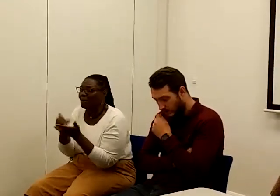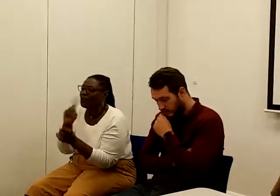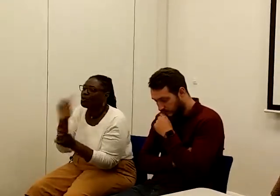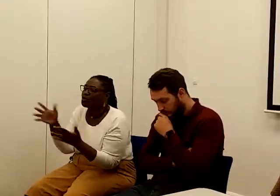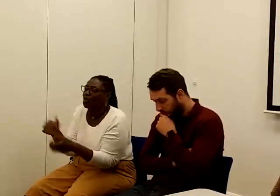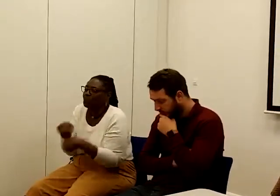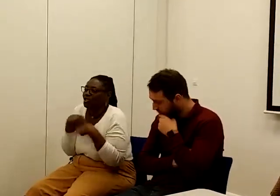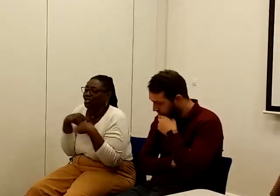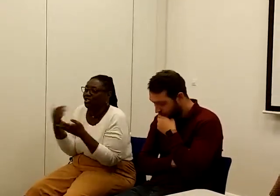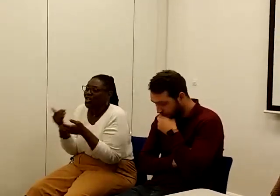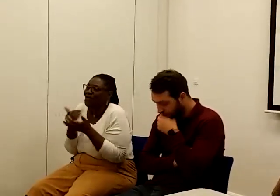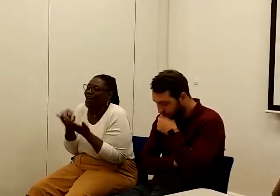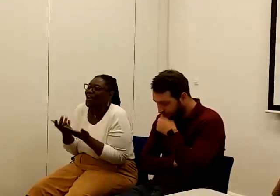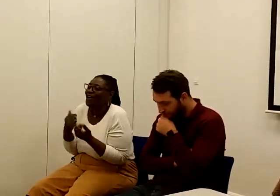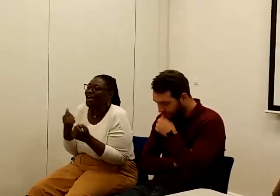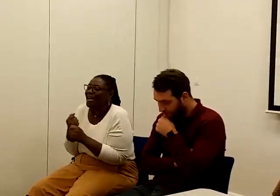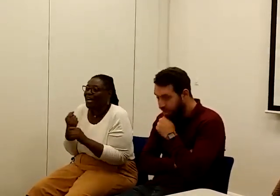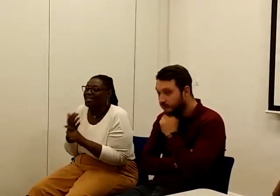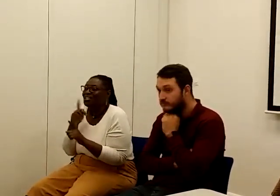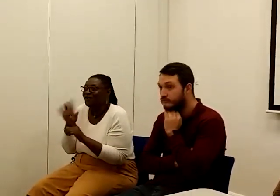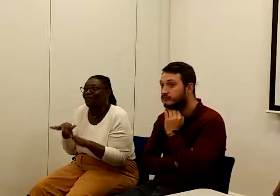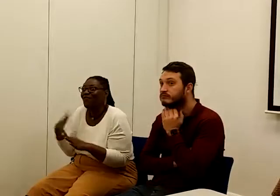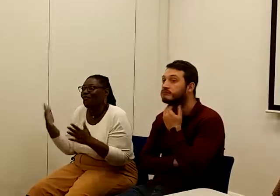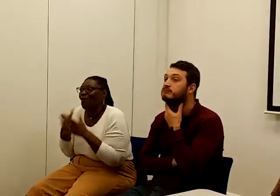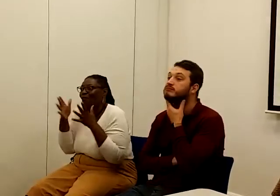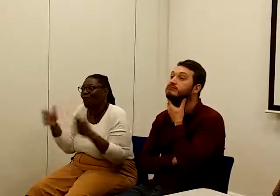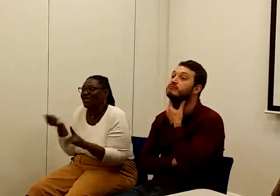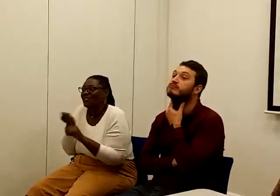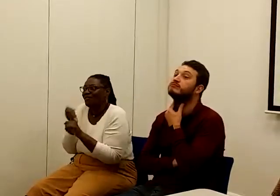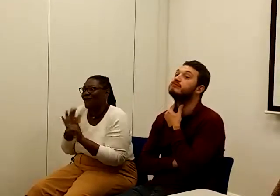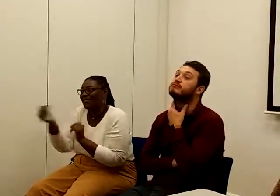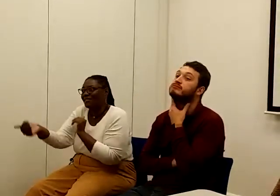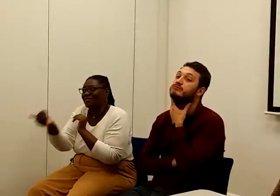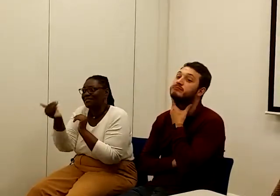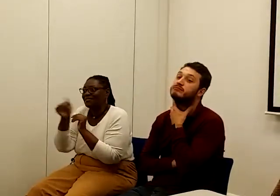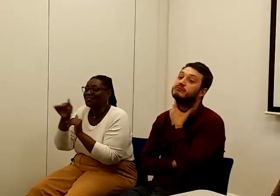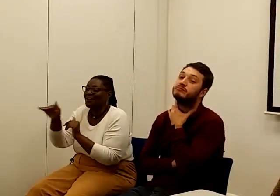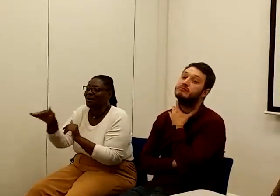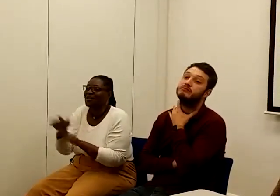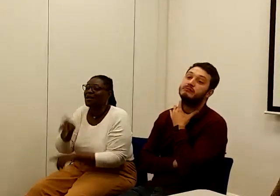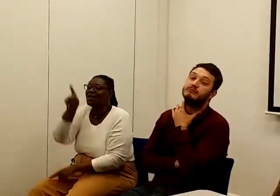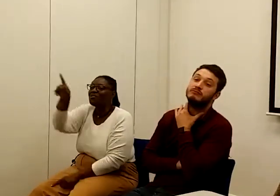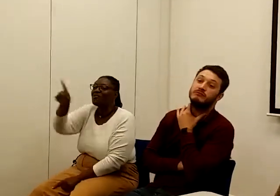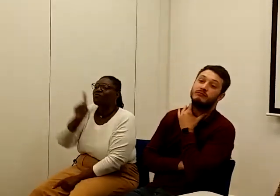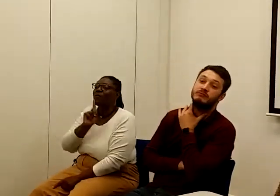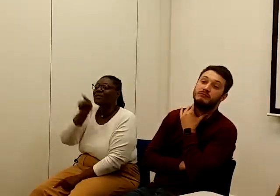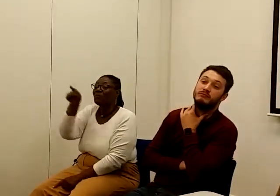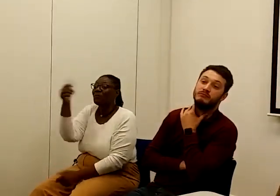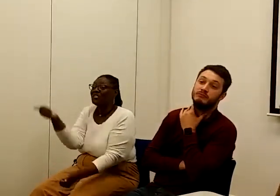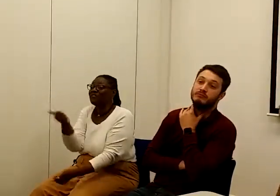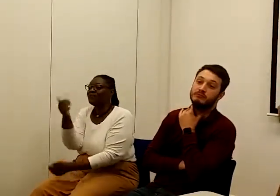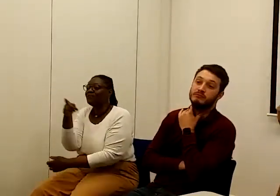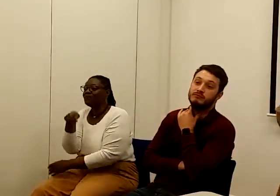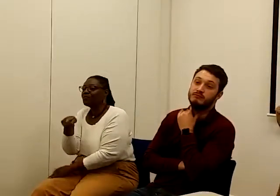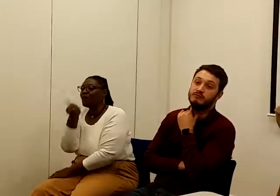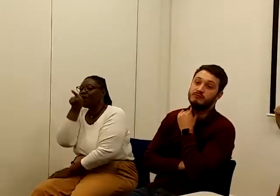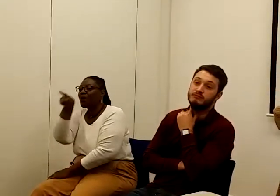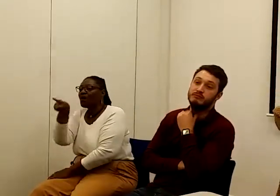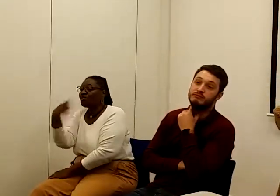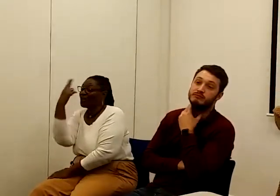our energy for the wider fight to come. Mm That's going to be the case, like in fact we need to finish it. That could even be the name of